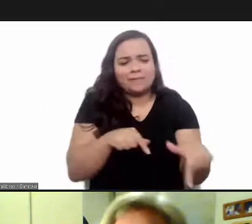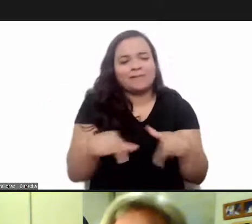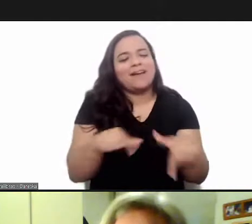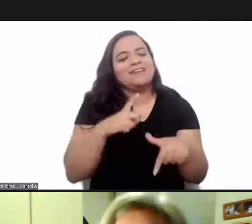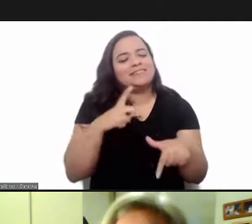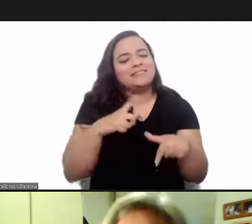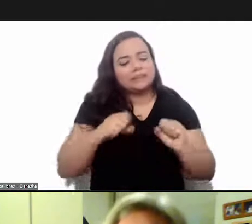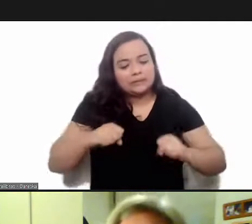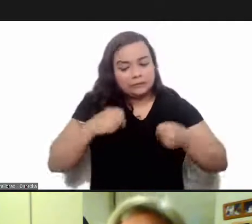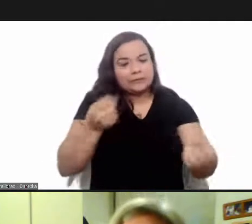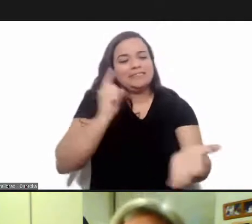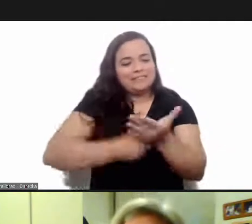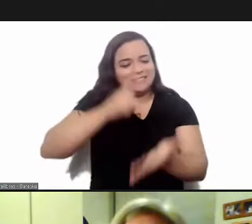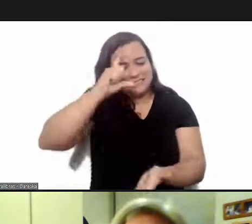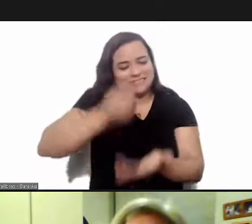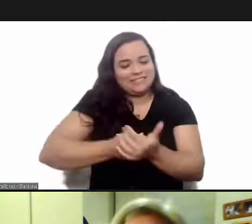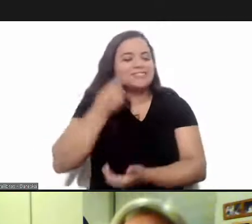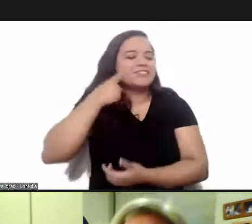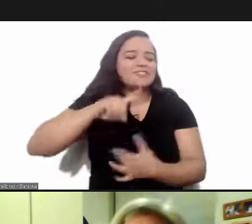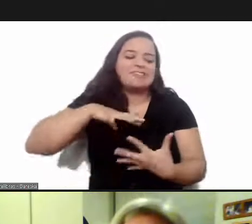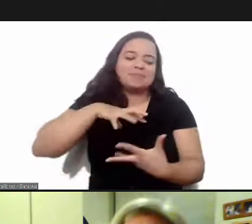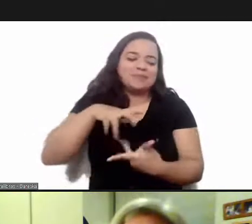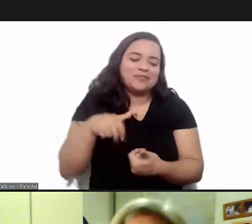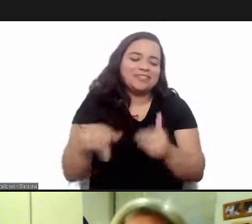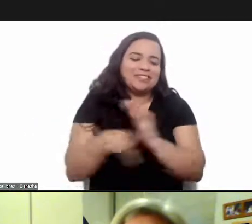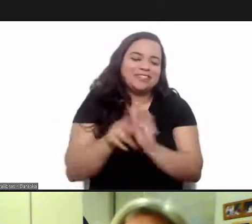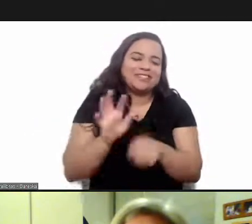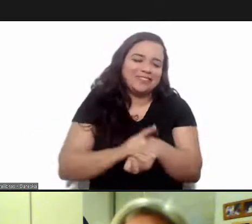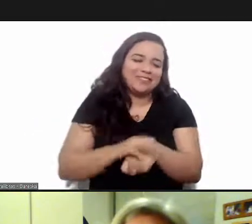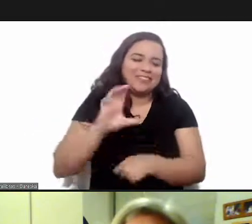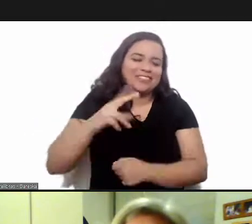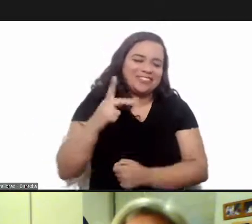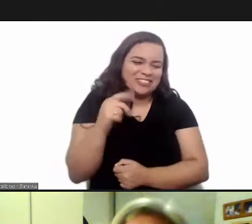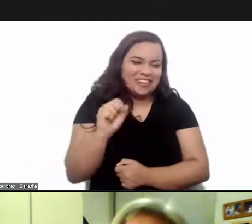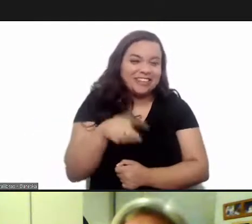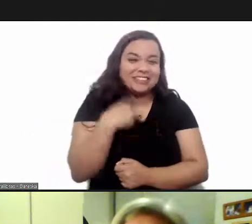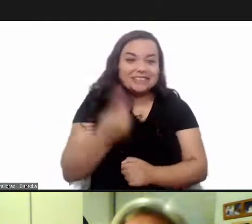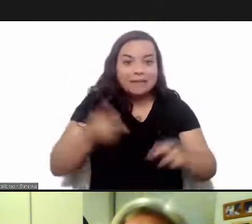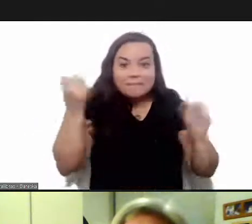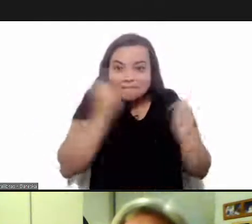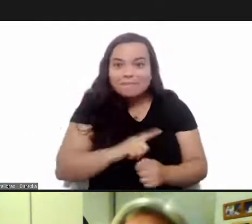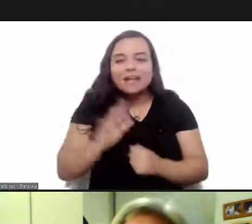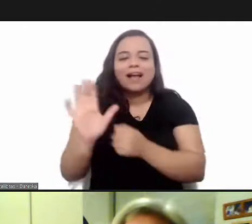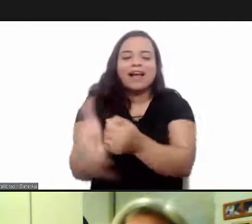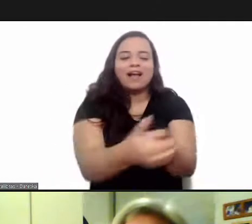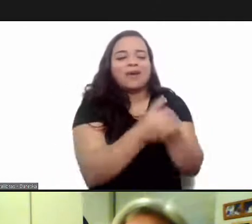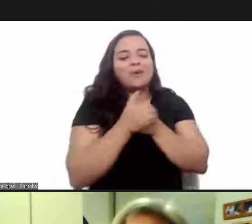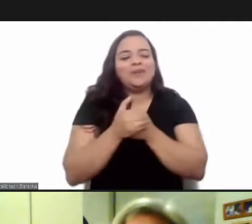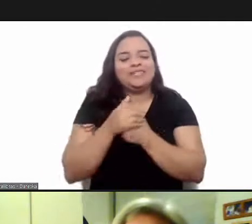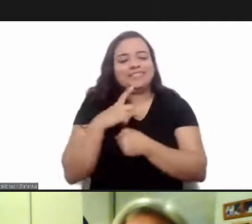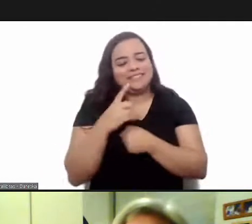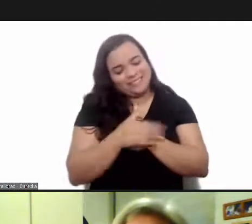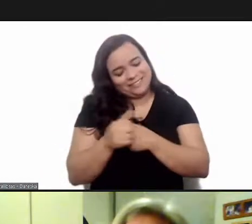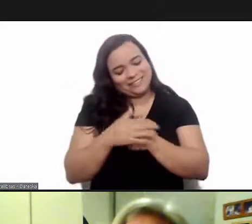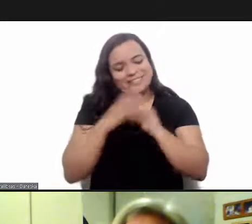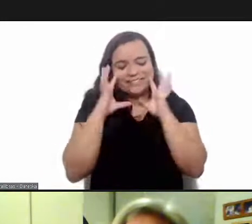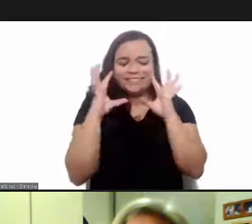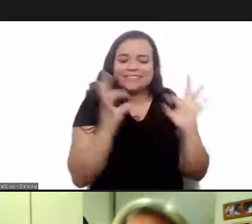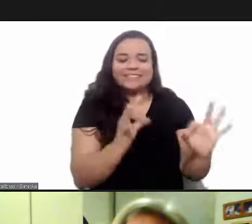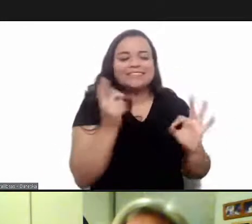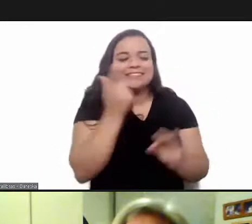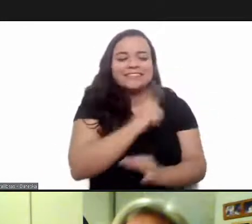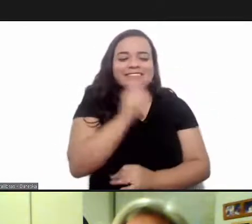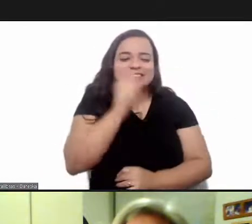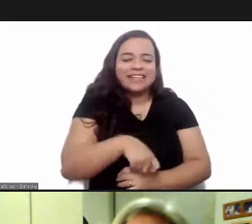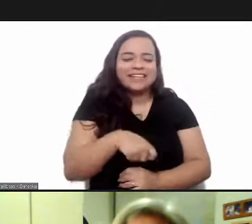backstage to be able to enact the day and to this vibrant uh reception that the